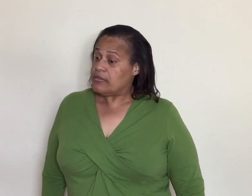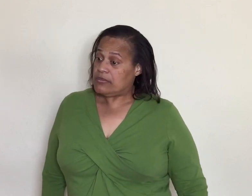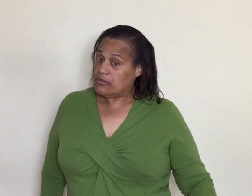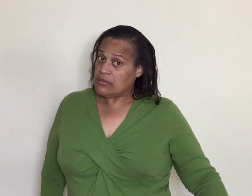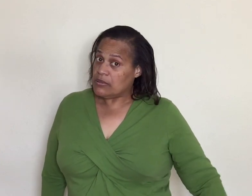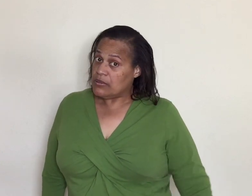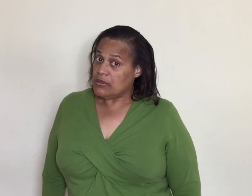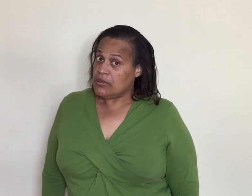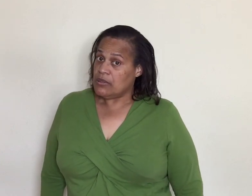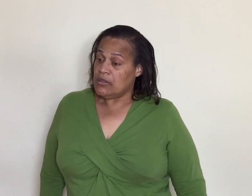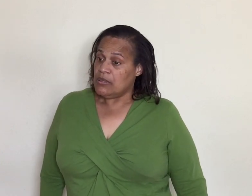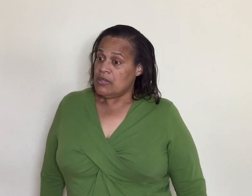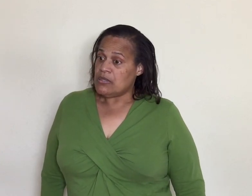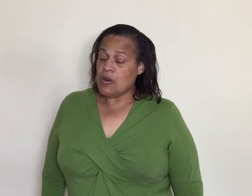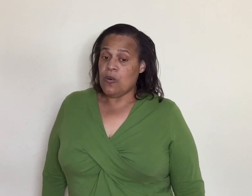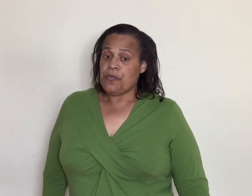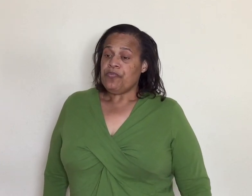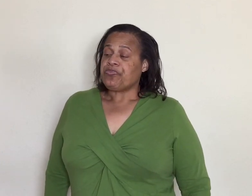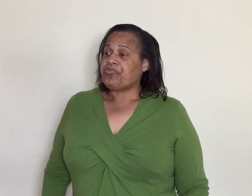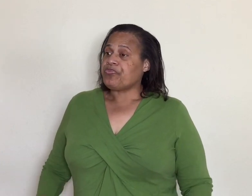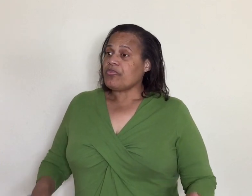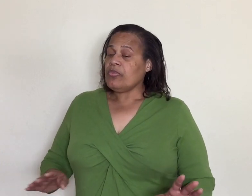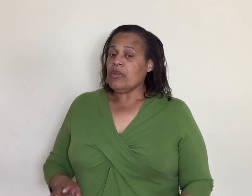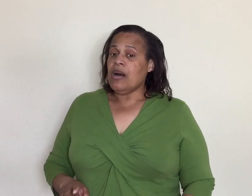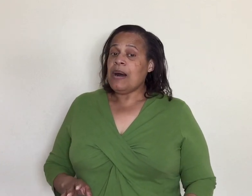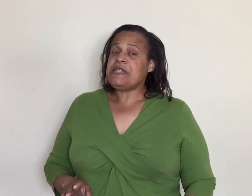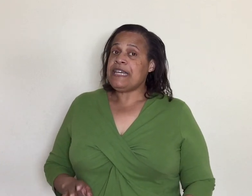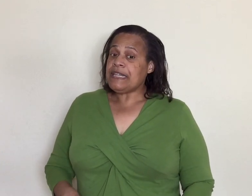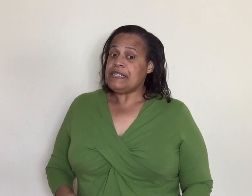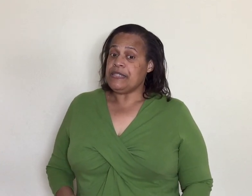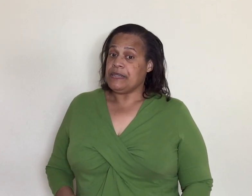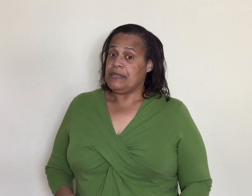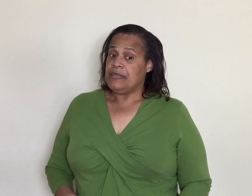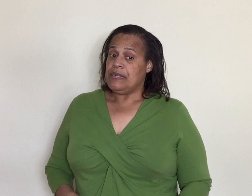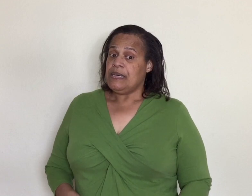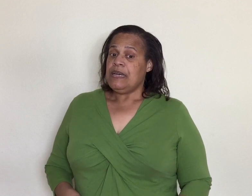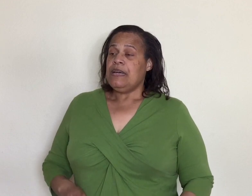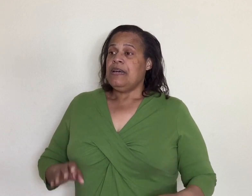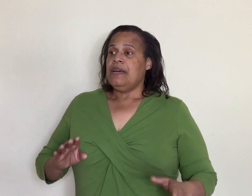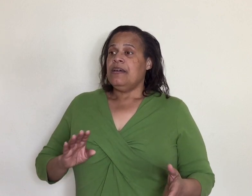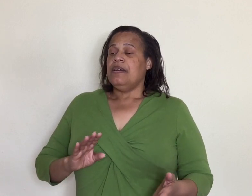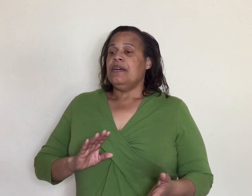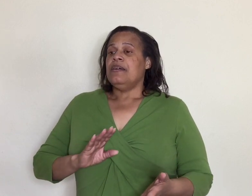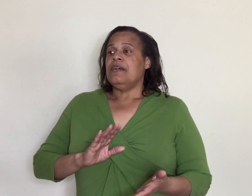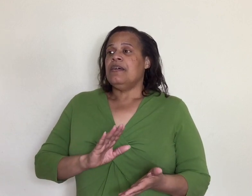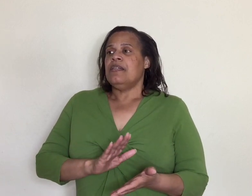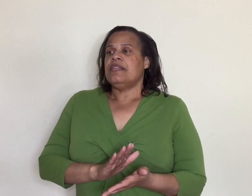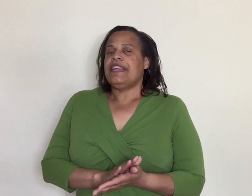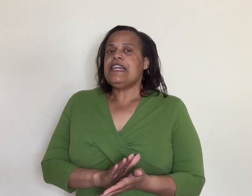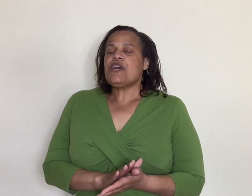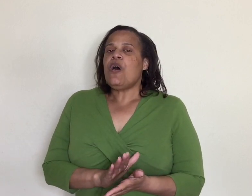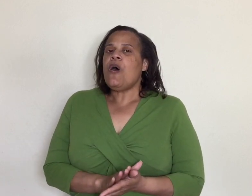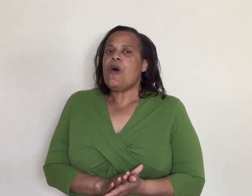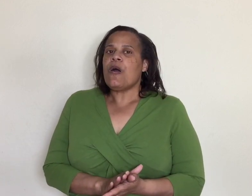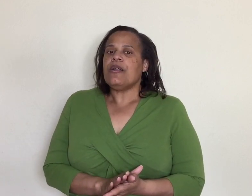so i'm telling you things are hard